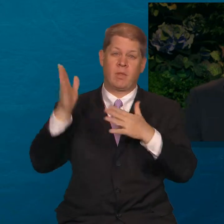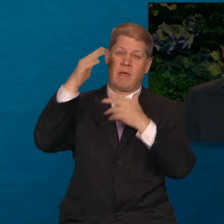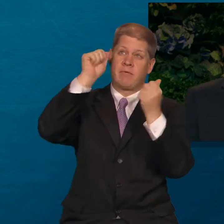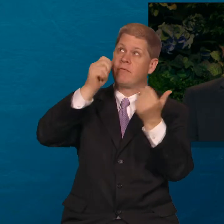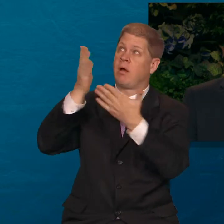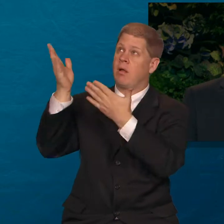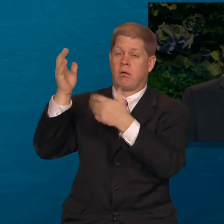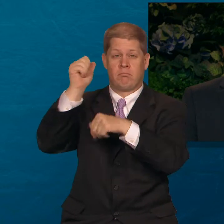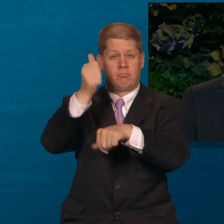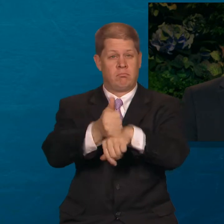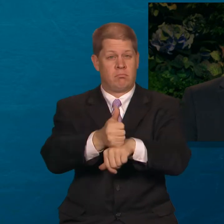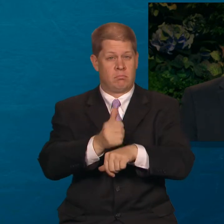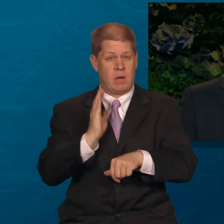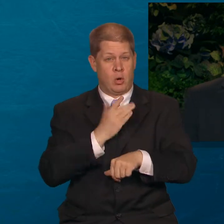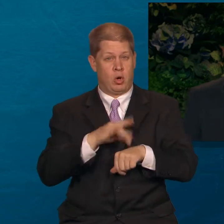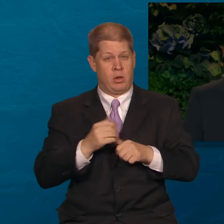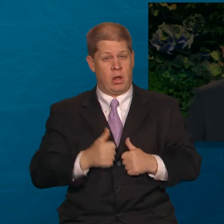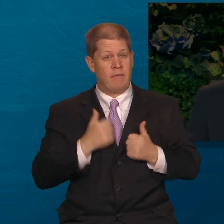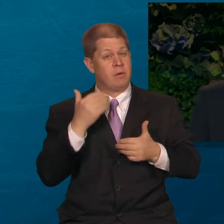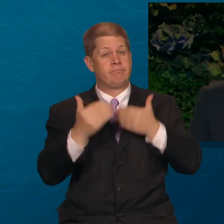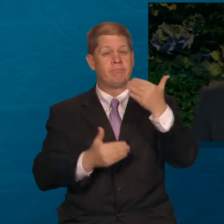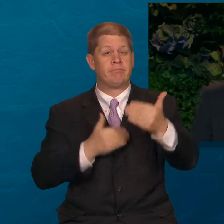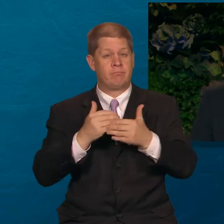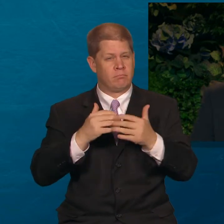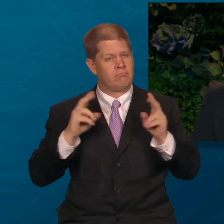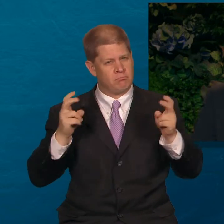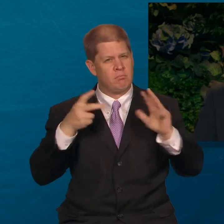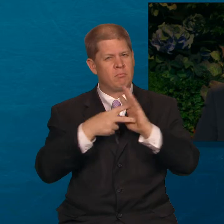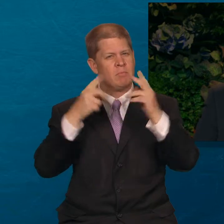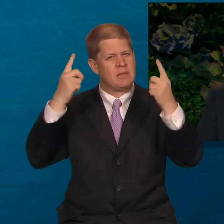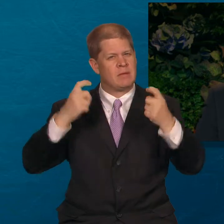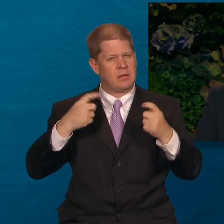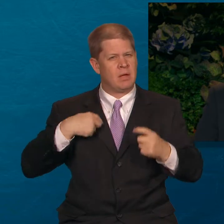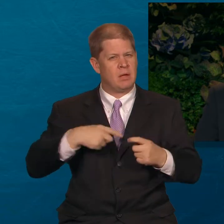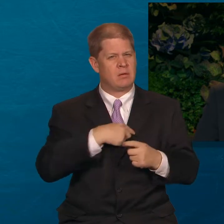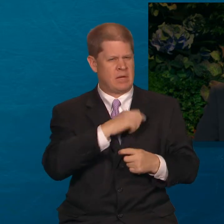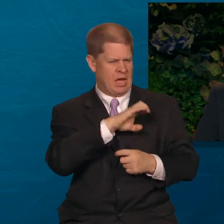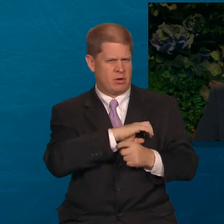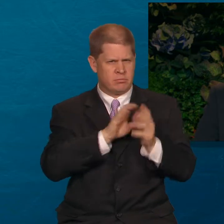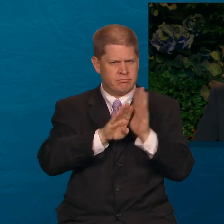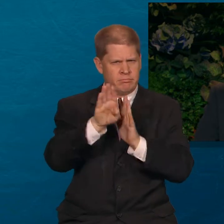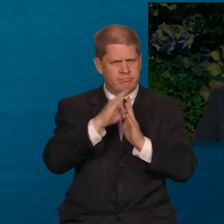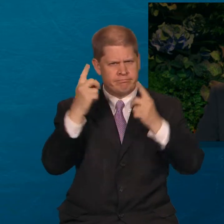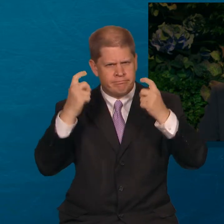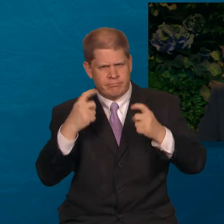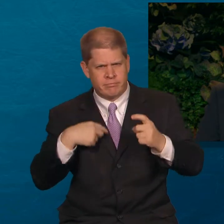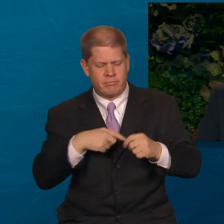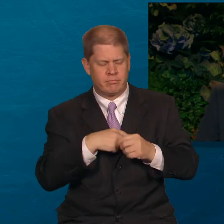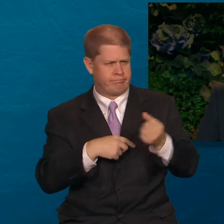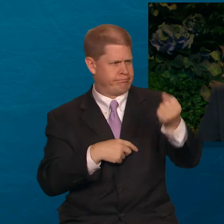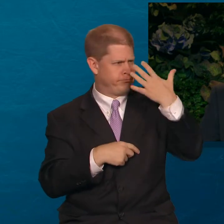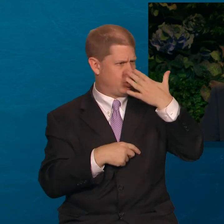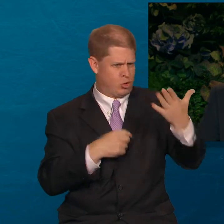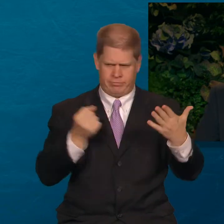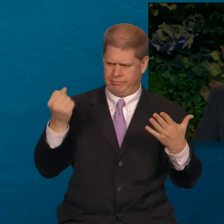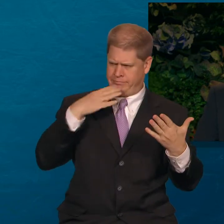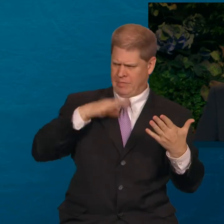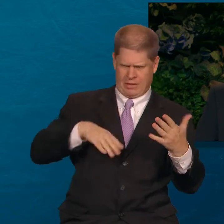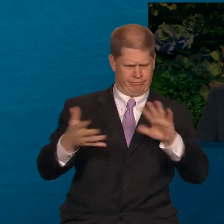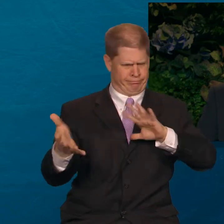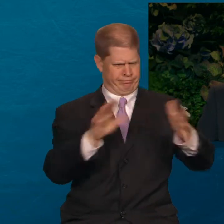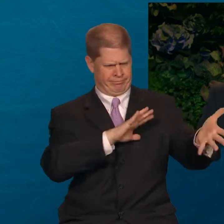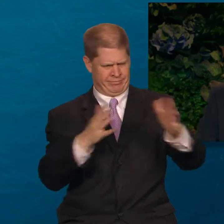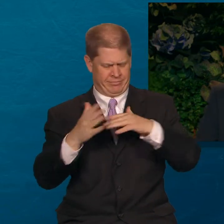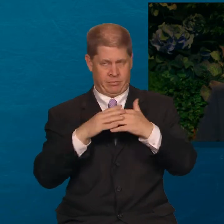has organized our journey through life to be a test of our character. We are exposed to both good and evil influences